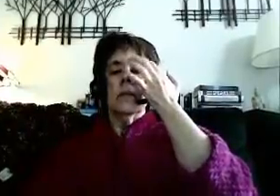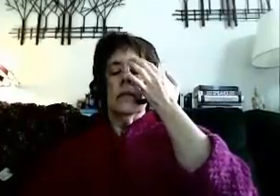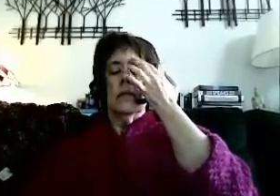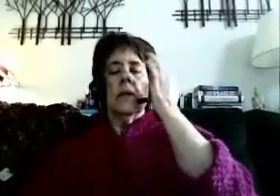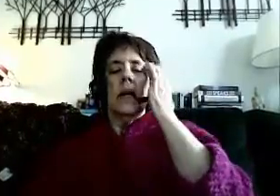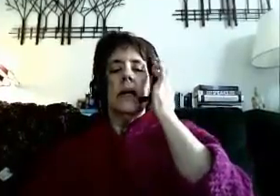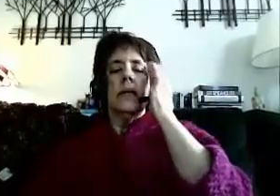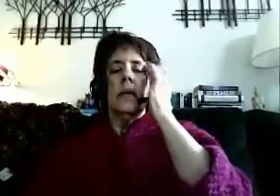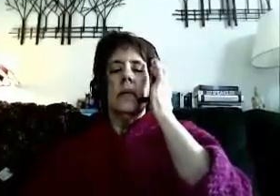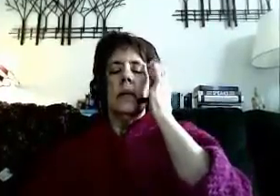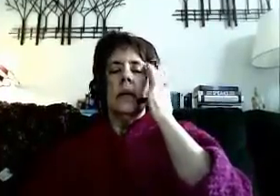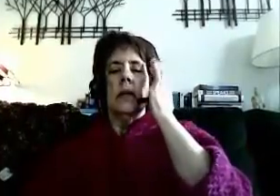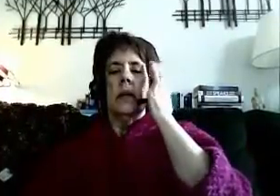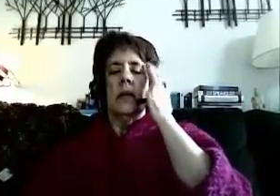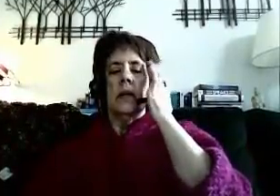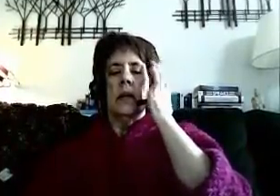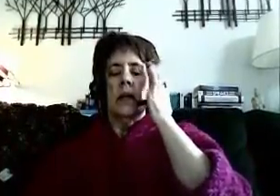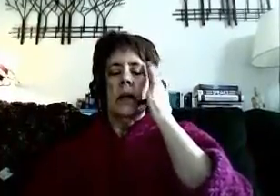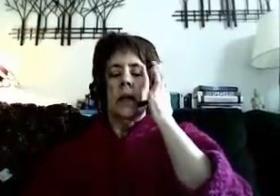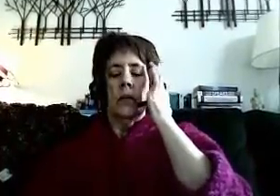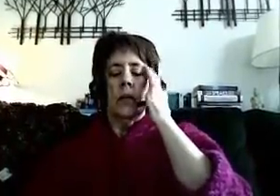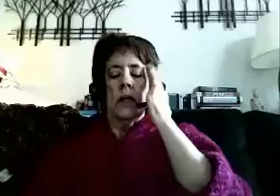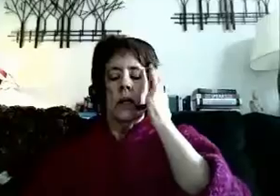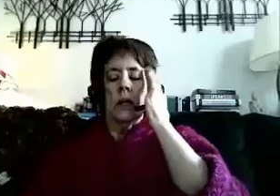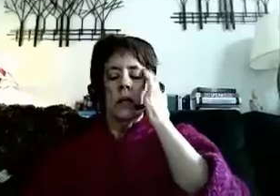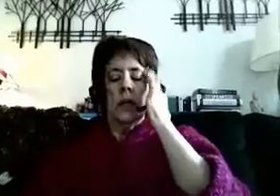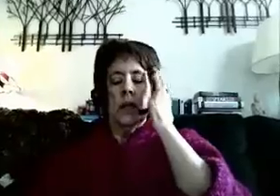I accept the ability to heal quickly and completely.